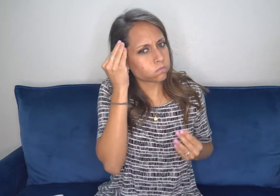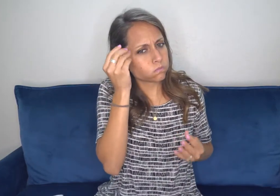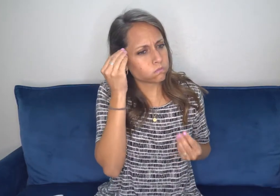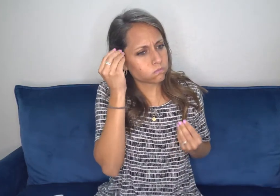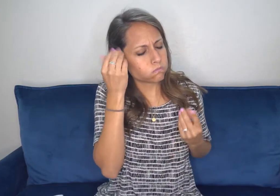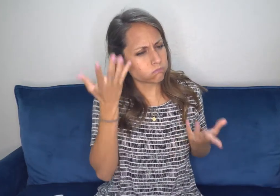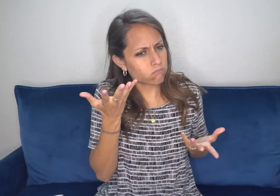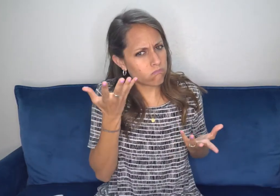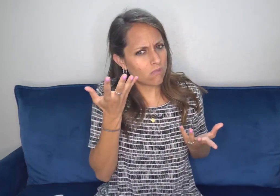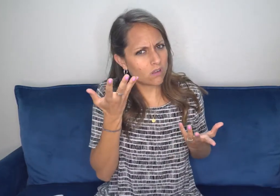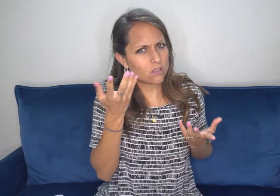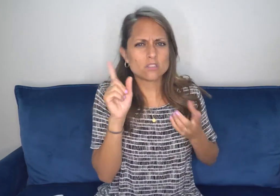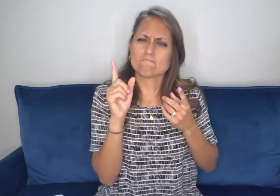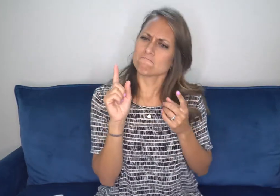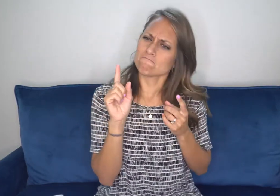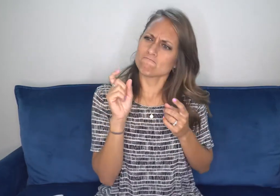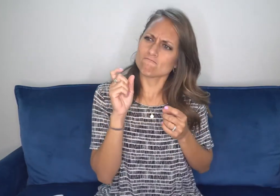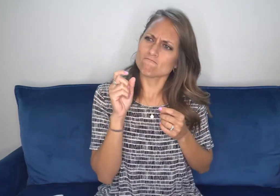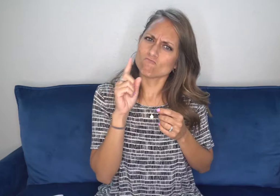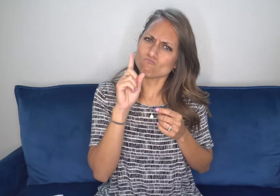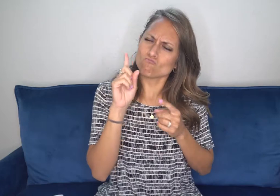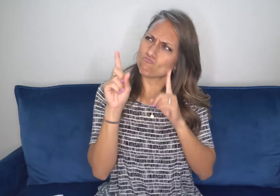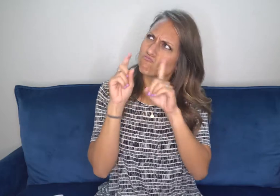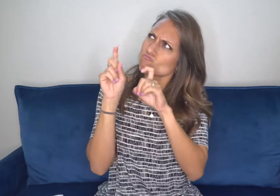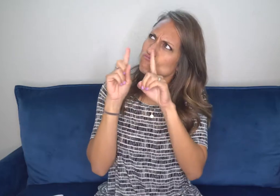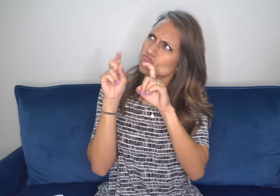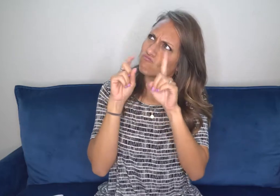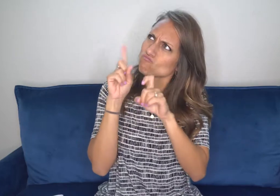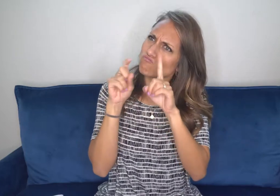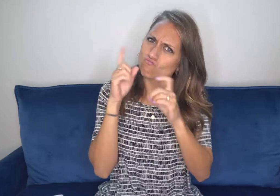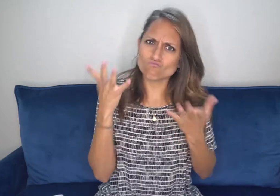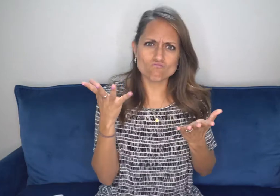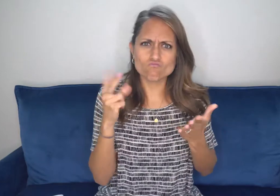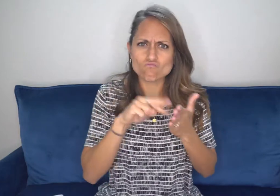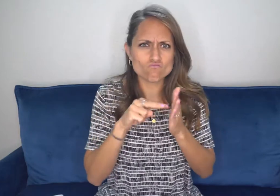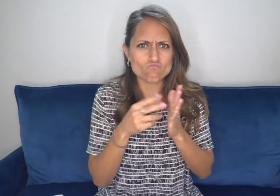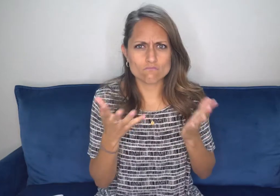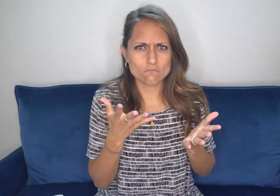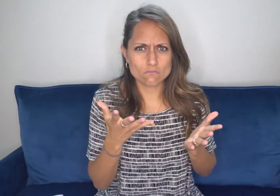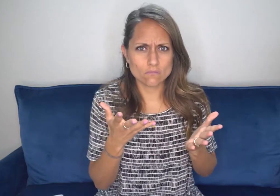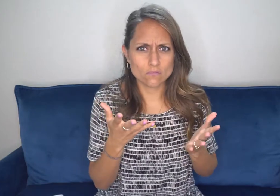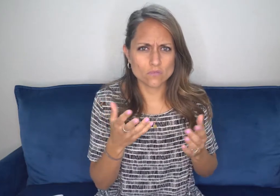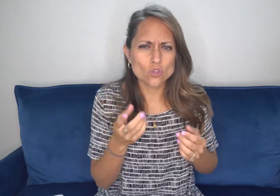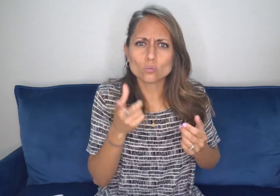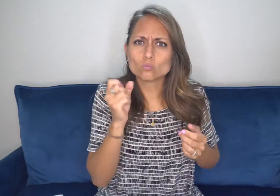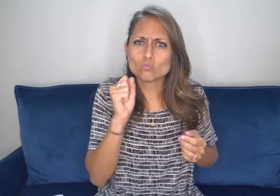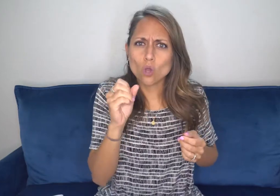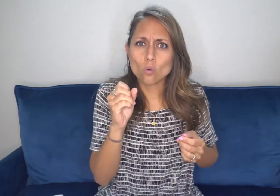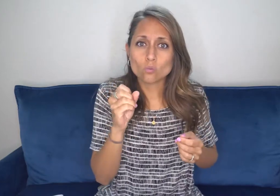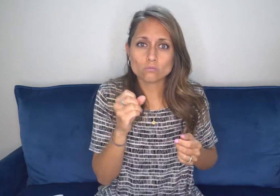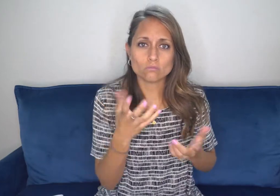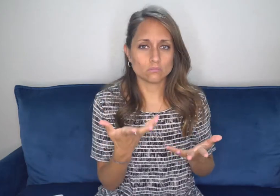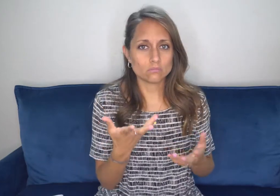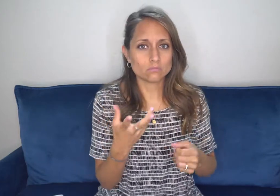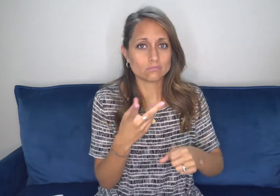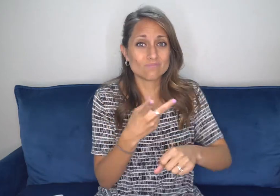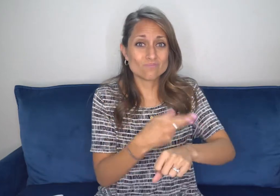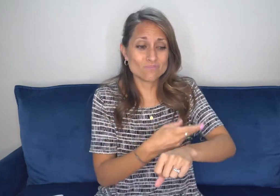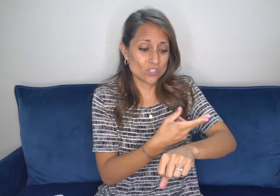to think, to meditate, maybe to ask questions on what this means and to ponder what he